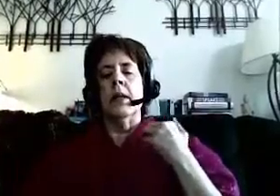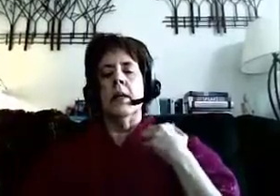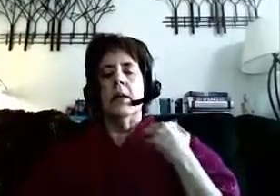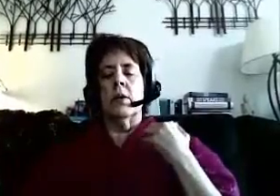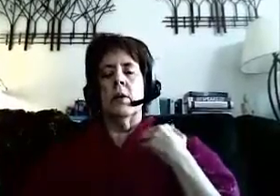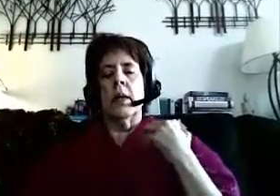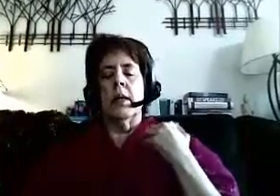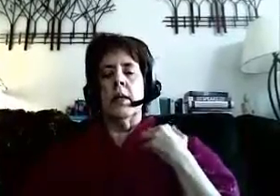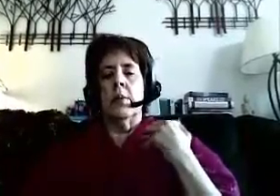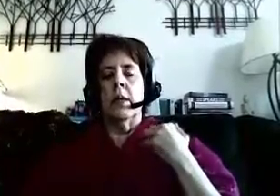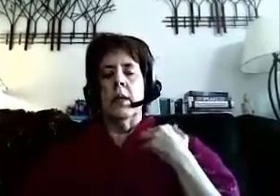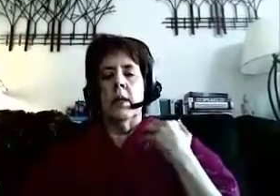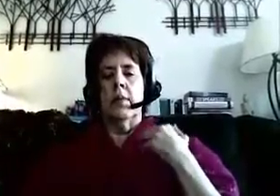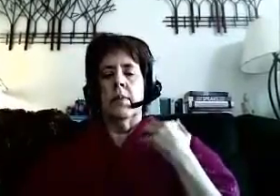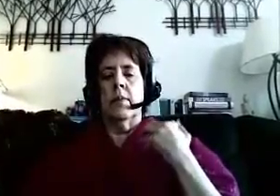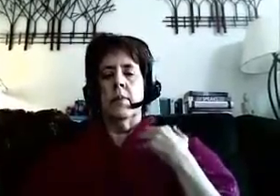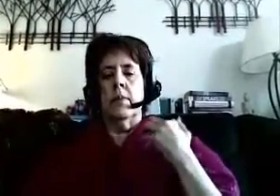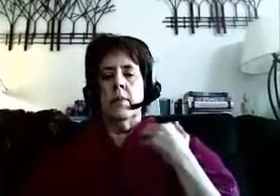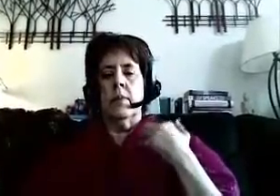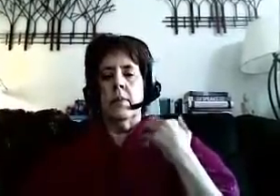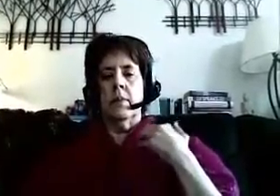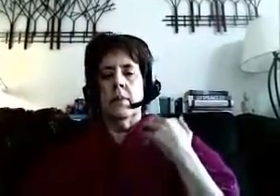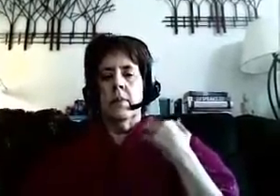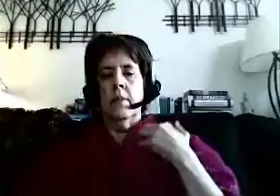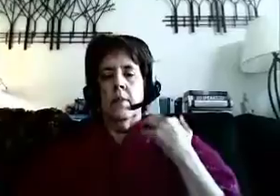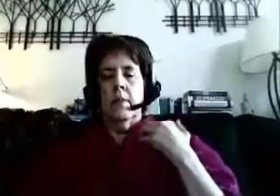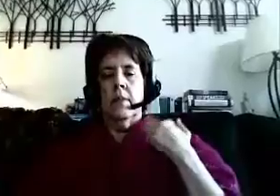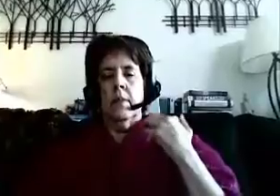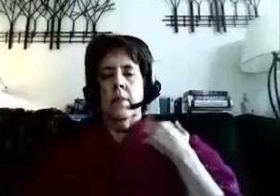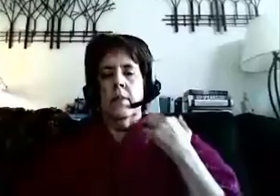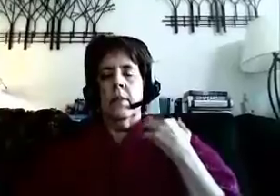ability to heal now?